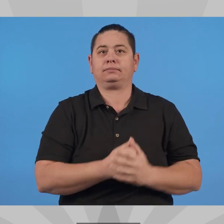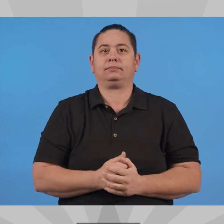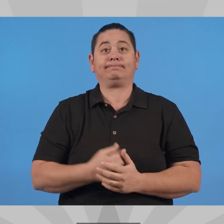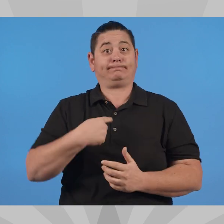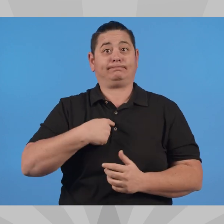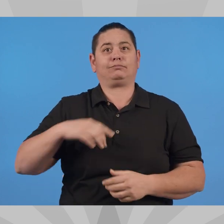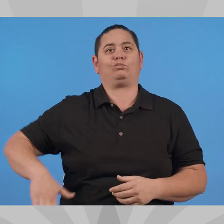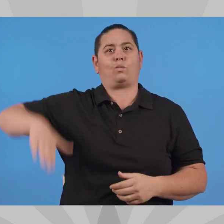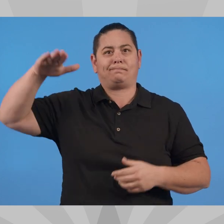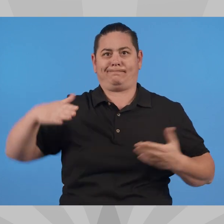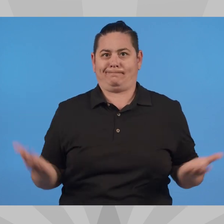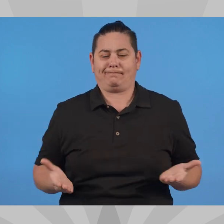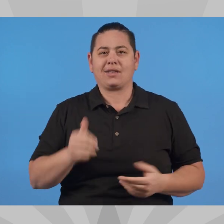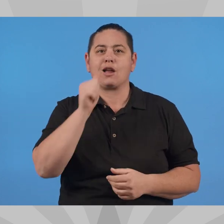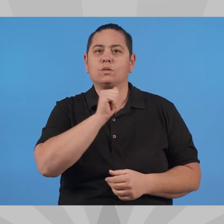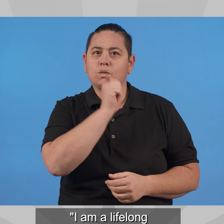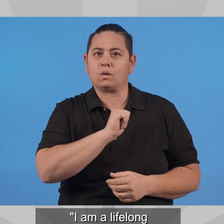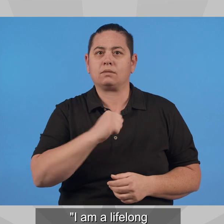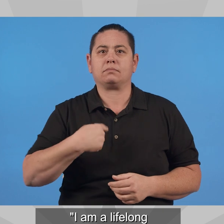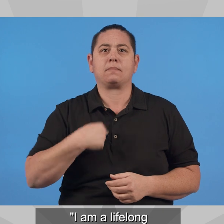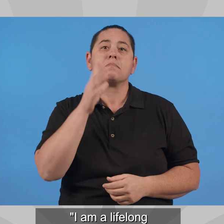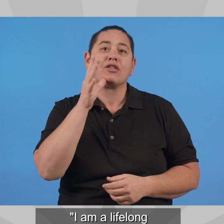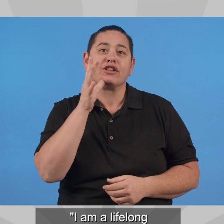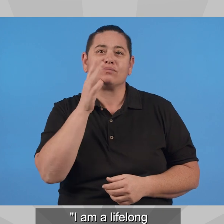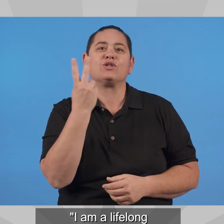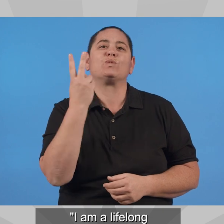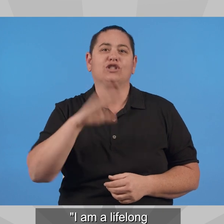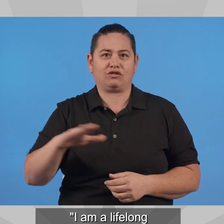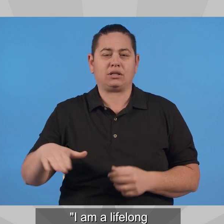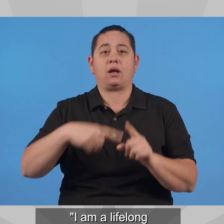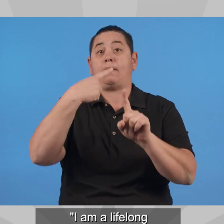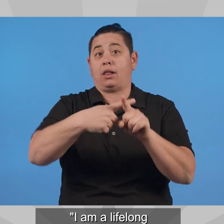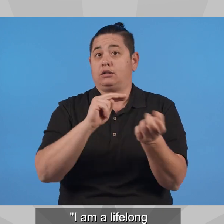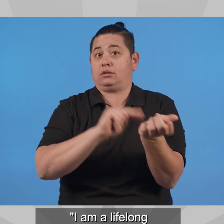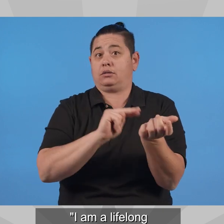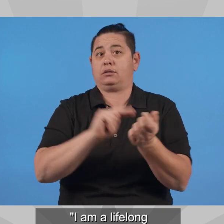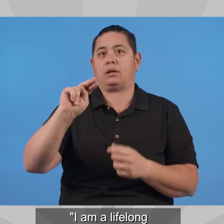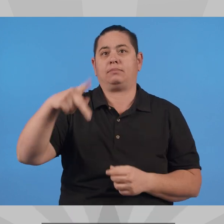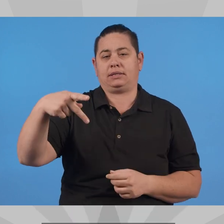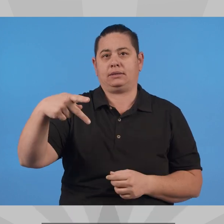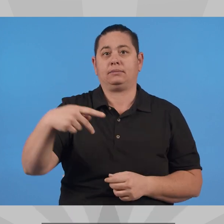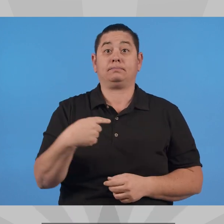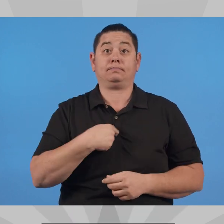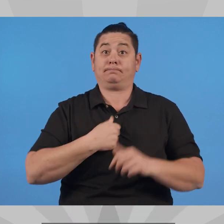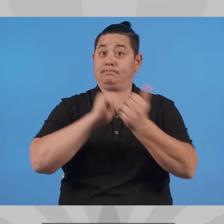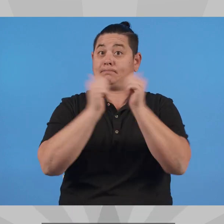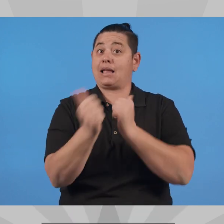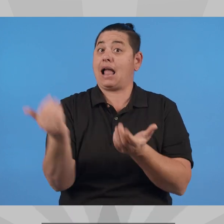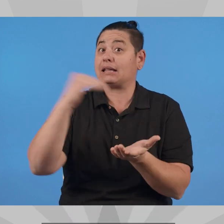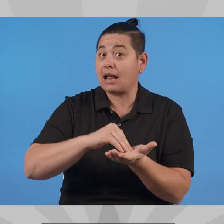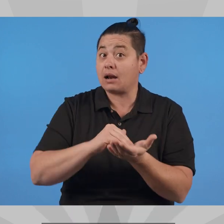Statement I am a lifelong Arizonan, a mother of two, and a nurse